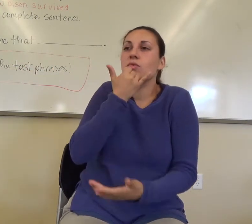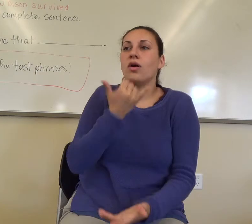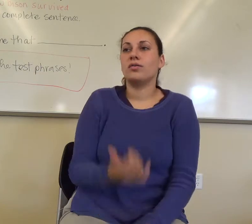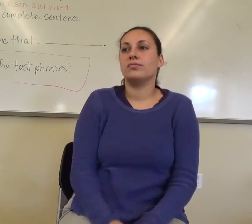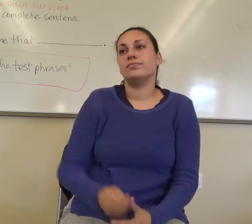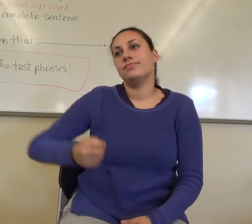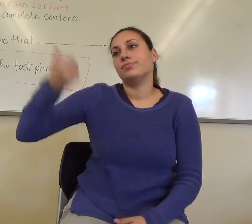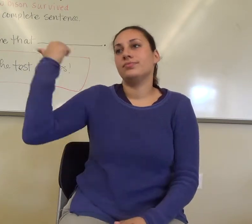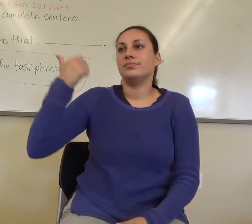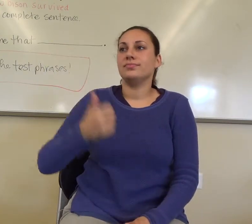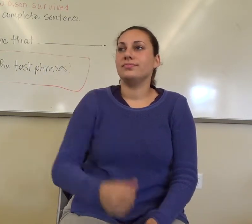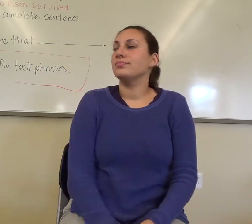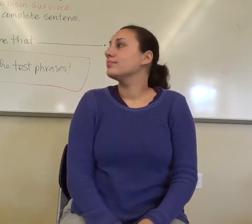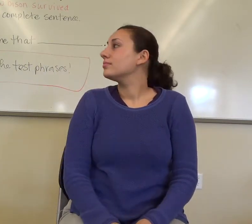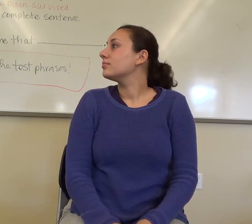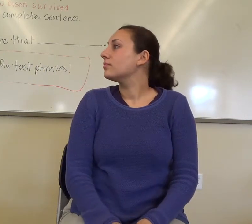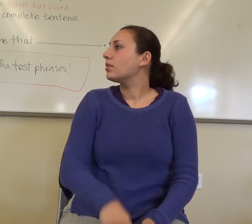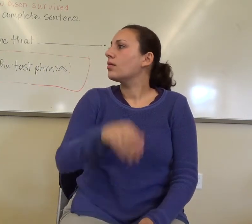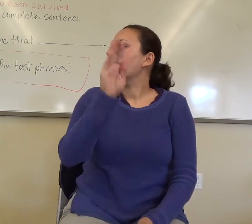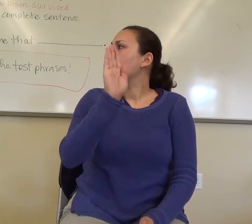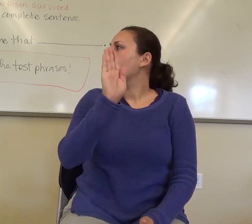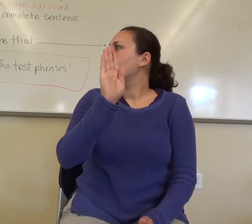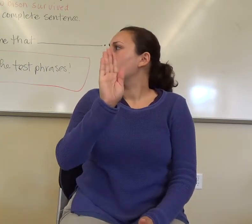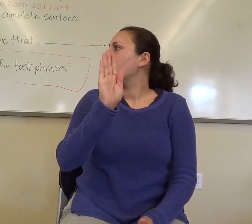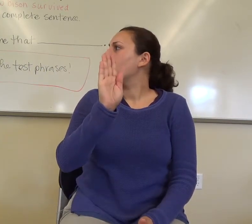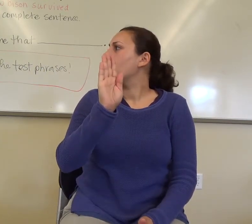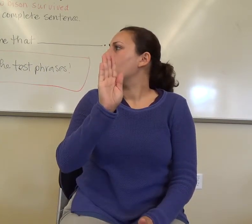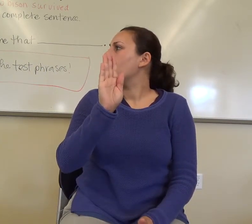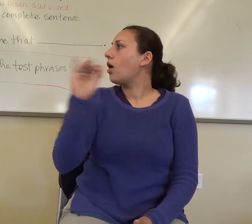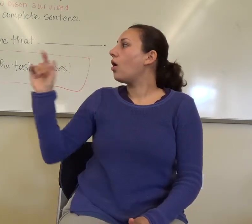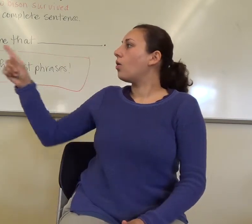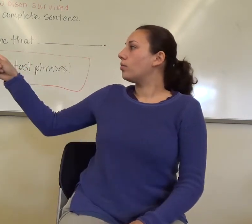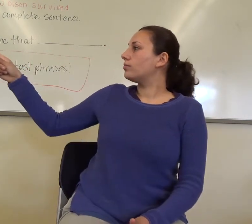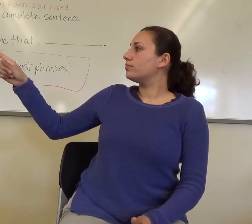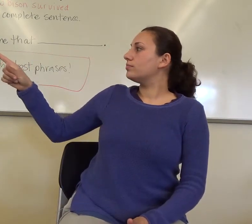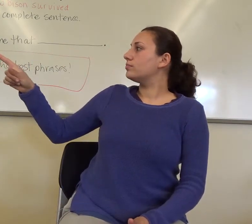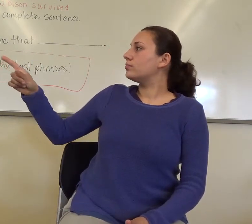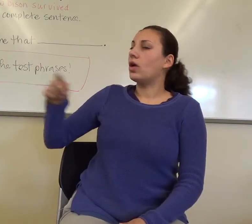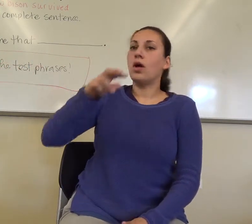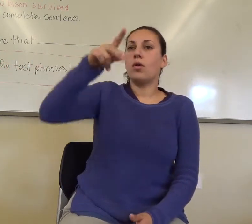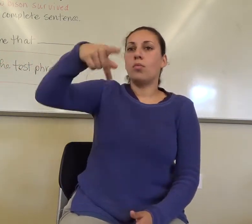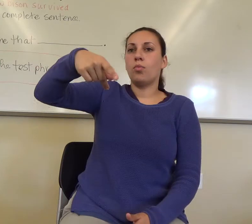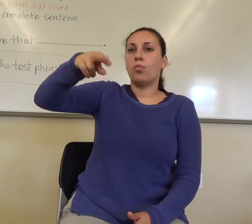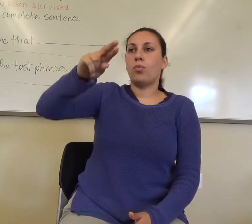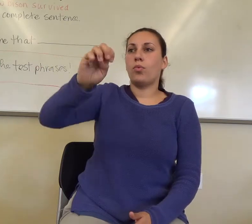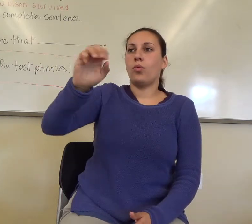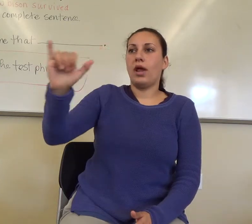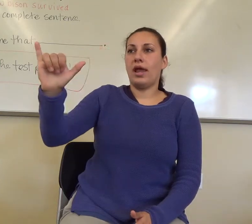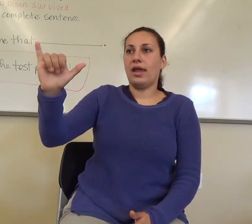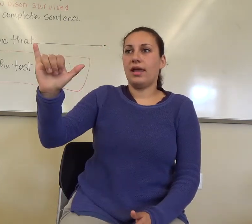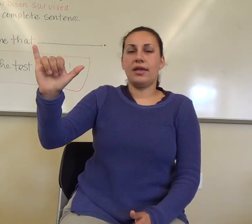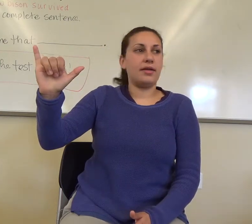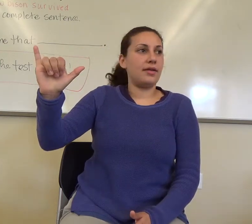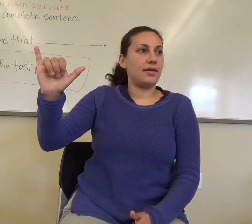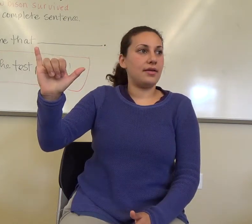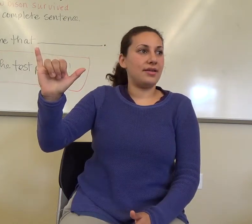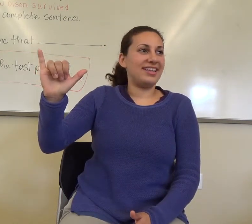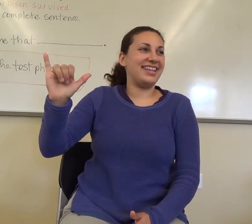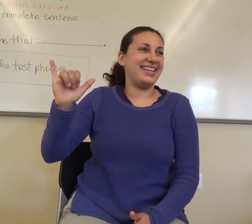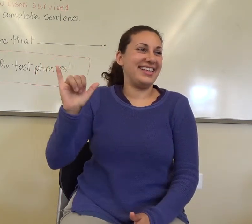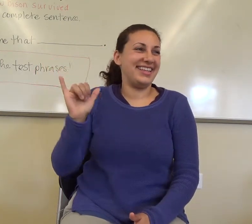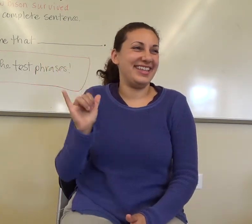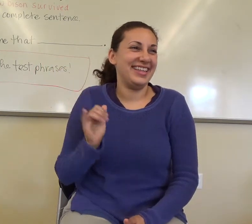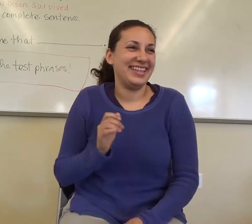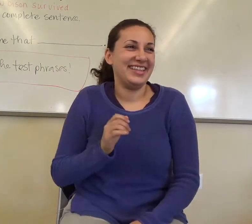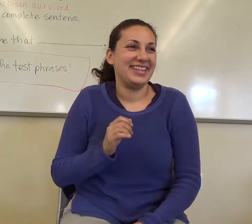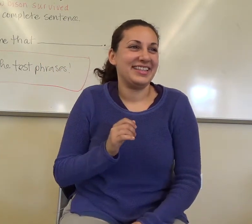Awesome. What about this? So, uh, they still cut the smokey program. No. No, no, no.